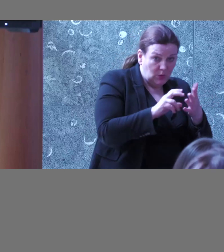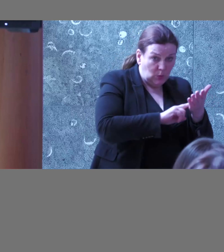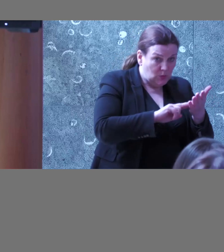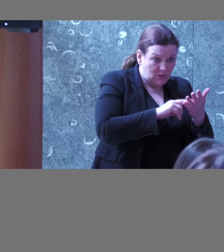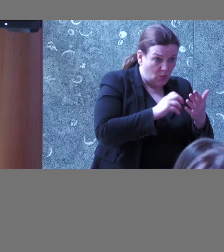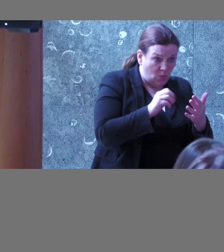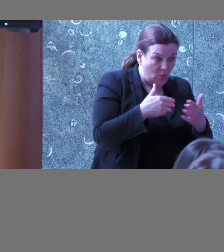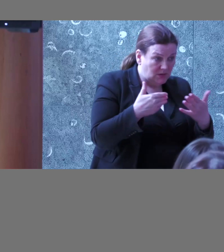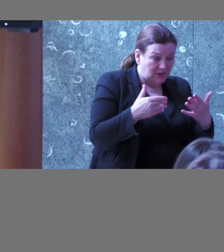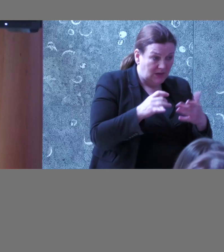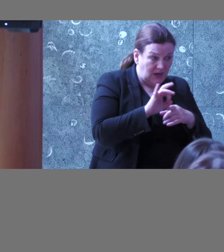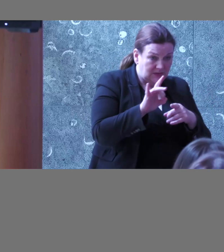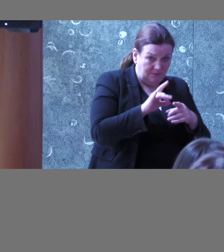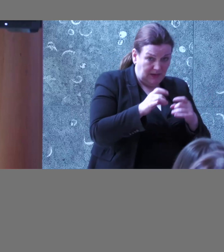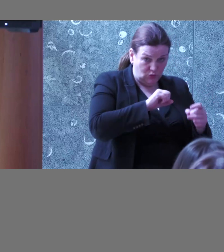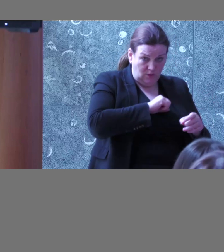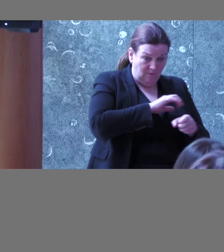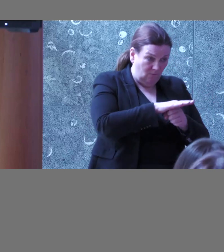ensure there's kind of total compliance?